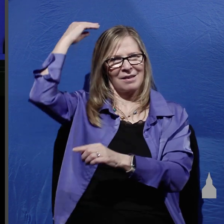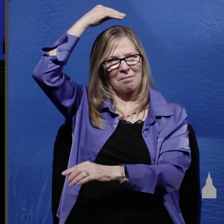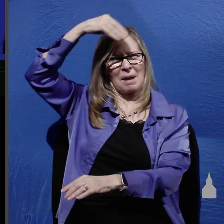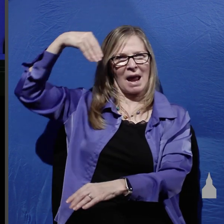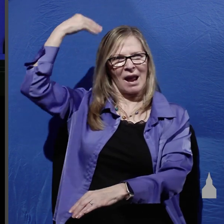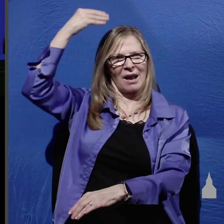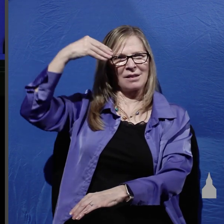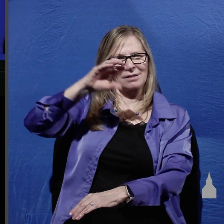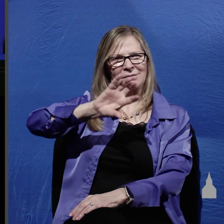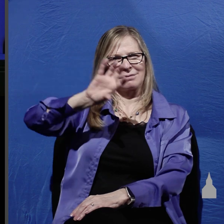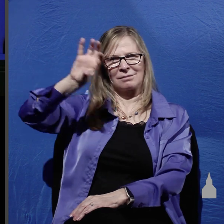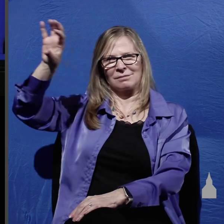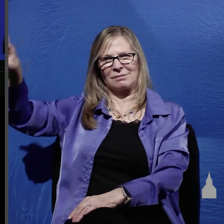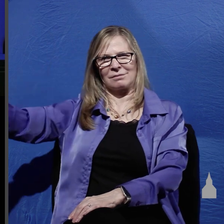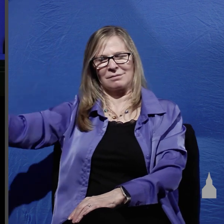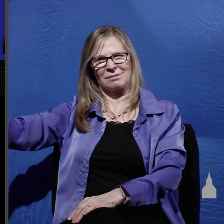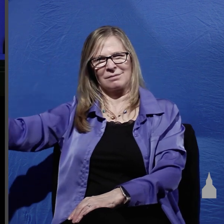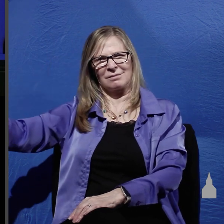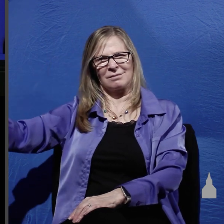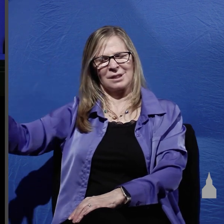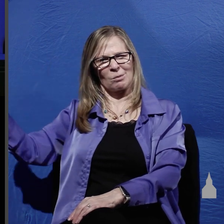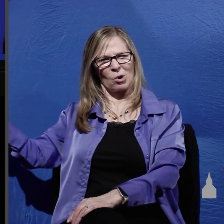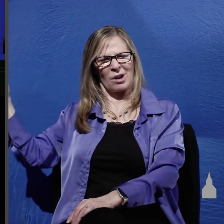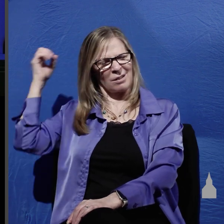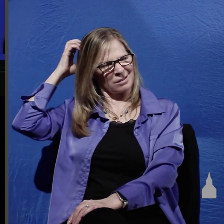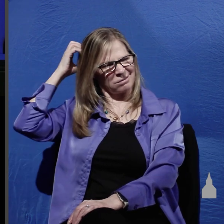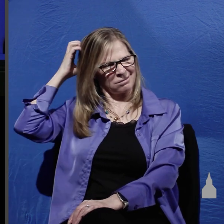to Peter but it will soon as it will with many of you here today